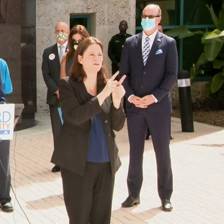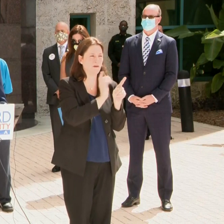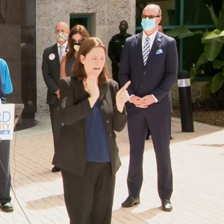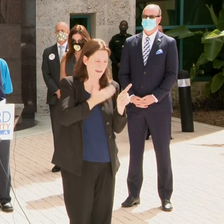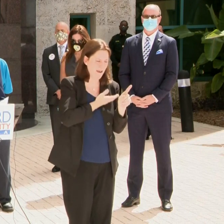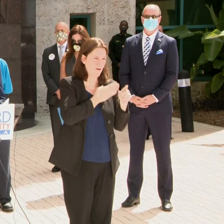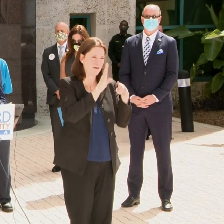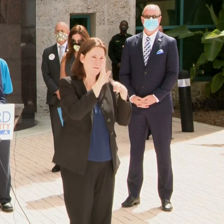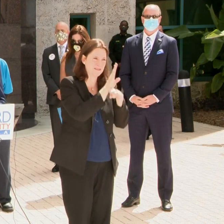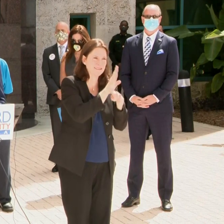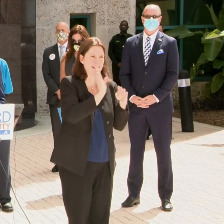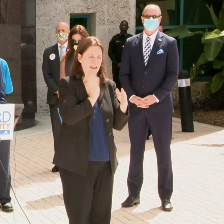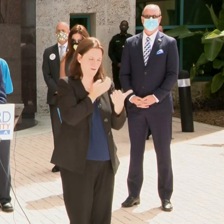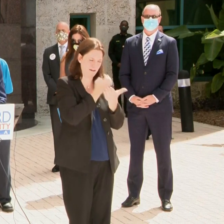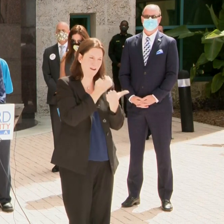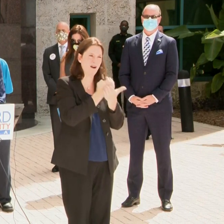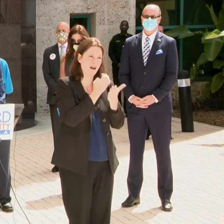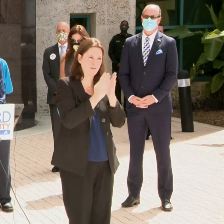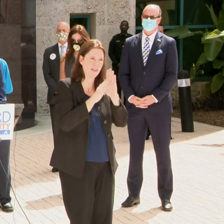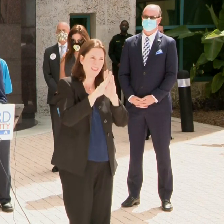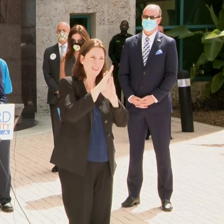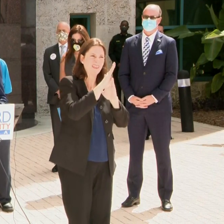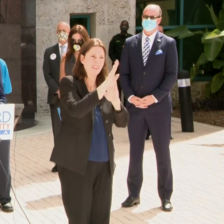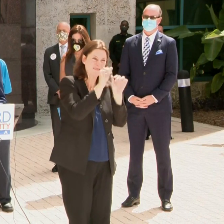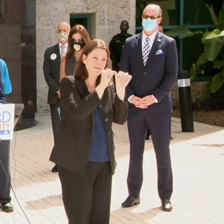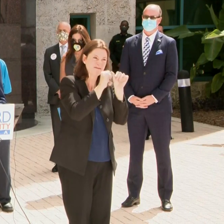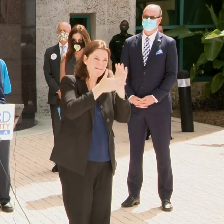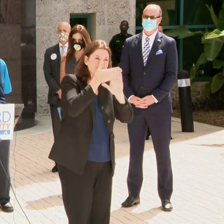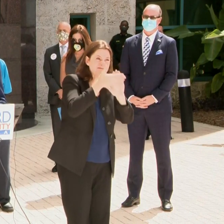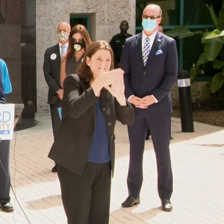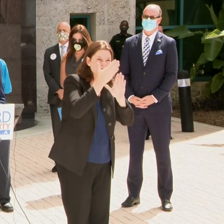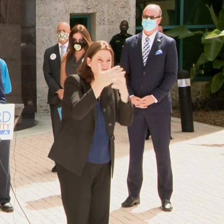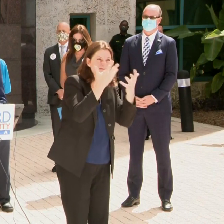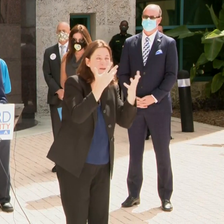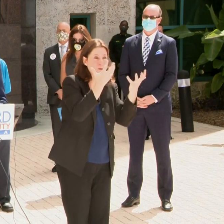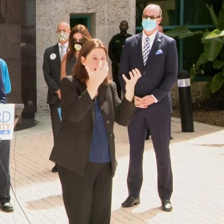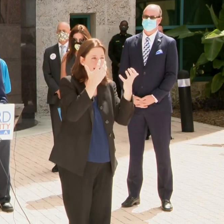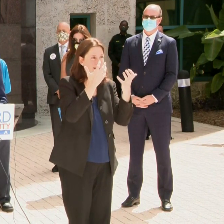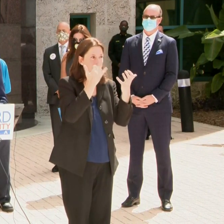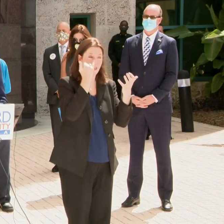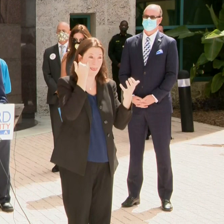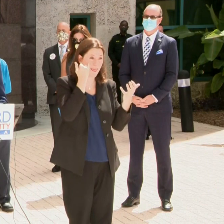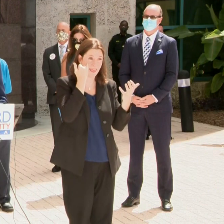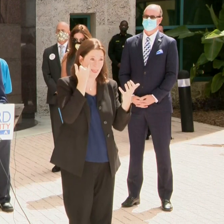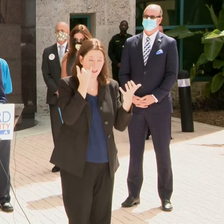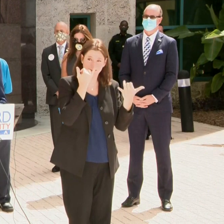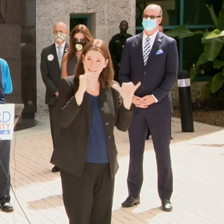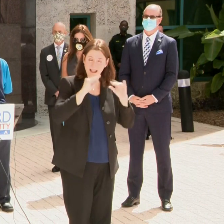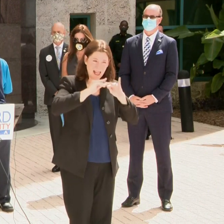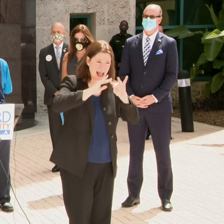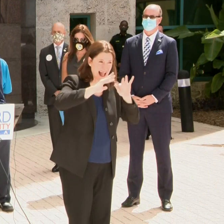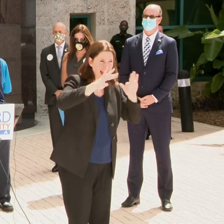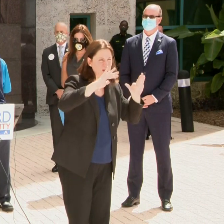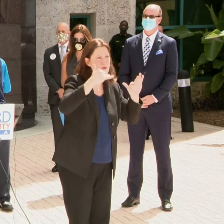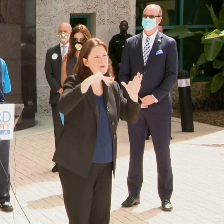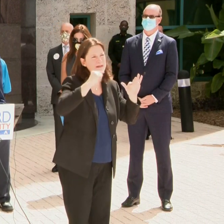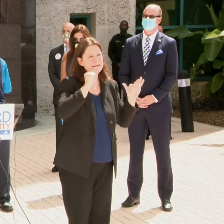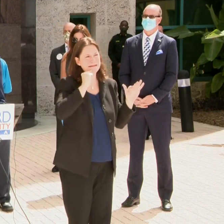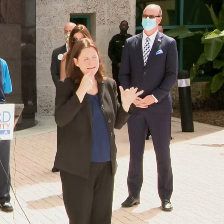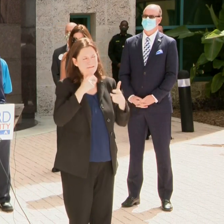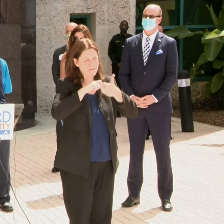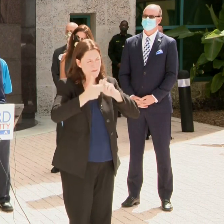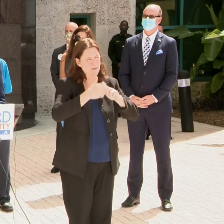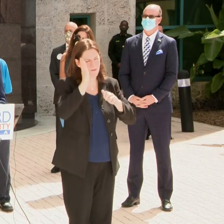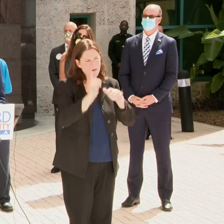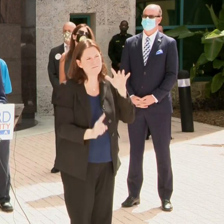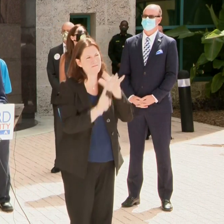economy. If we don't, we'll have serious issues. So let me let you know that as of just a